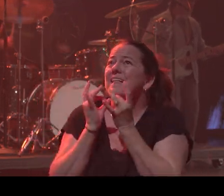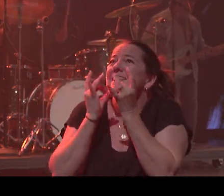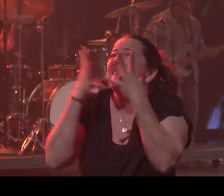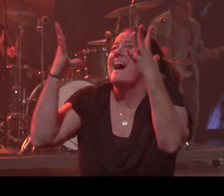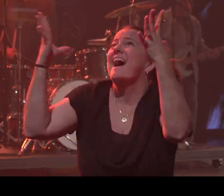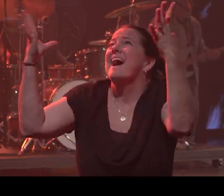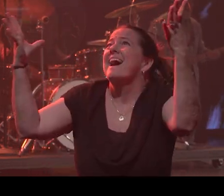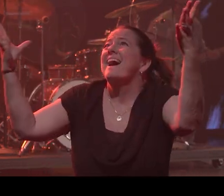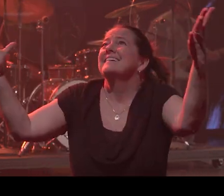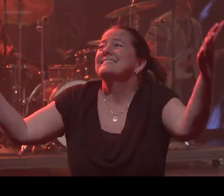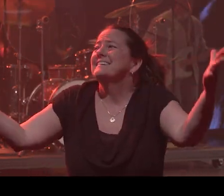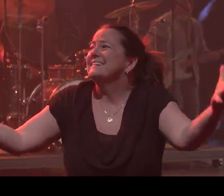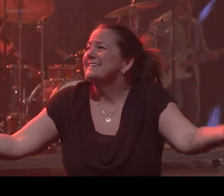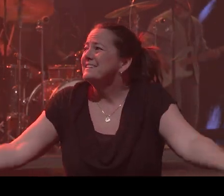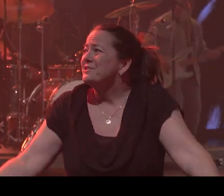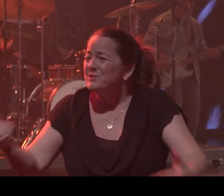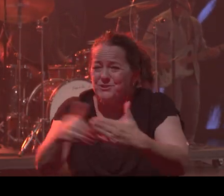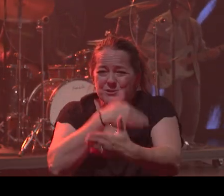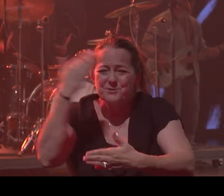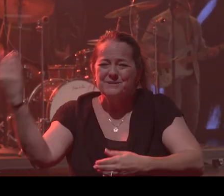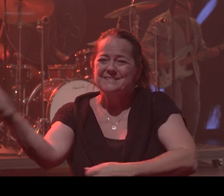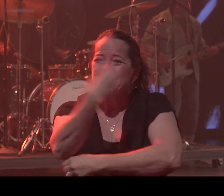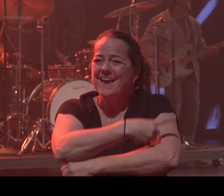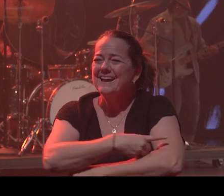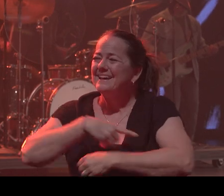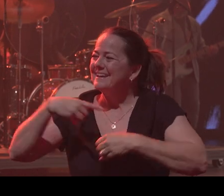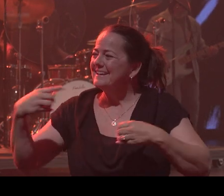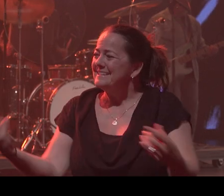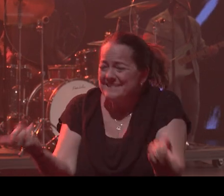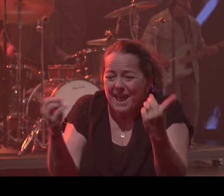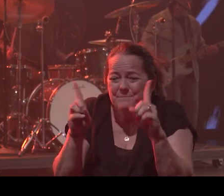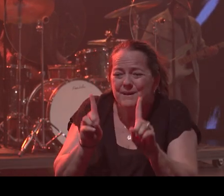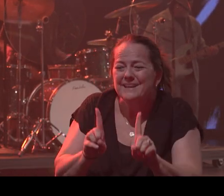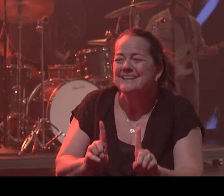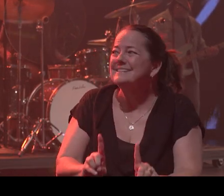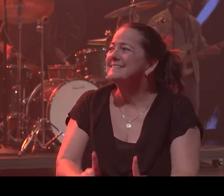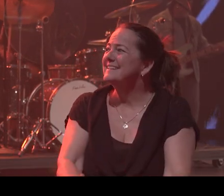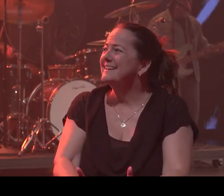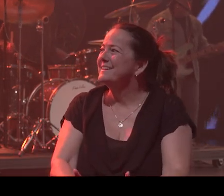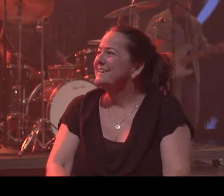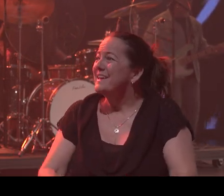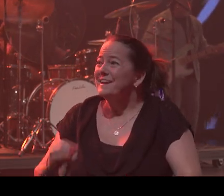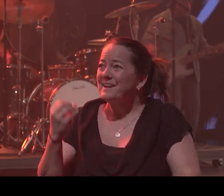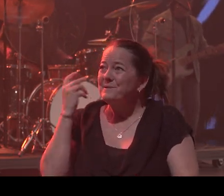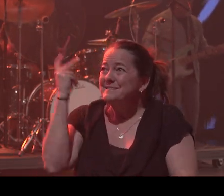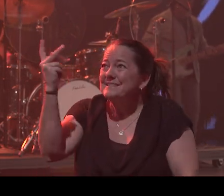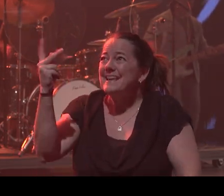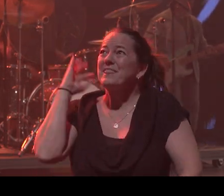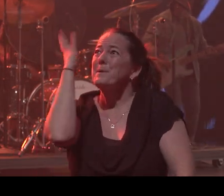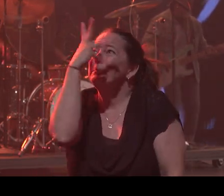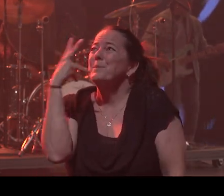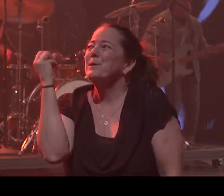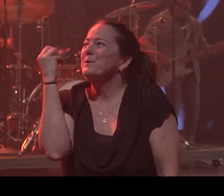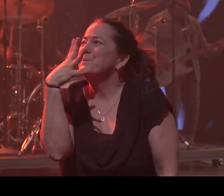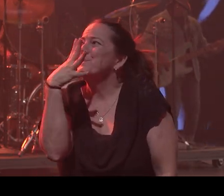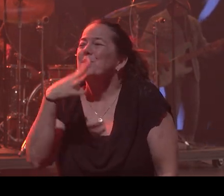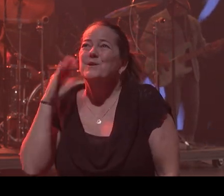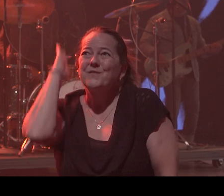light. A new day is on me, come see the beauty. We sing. Oh, the future